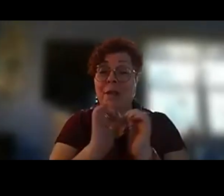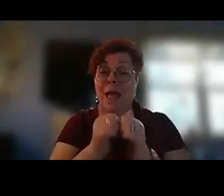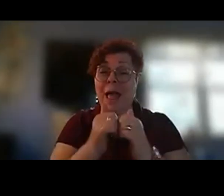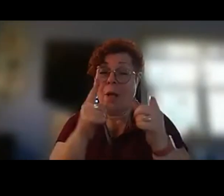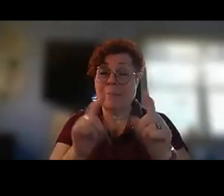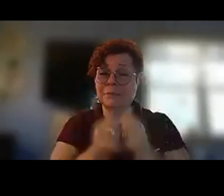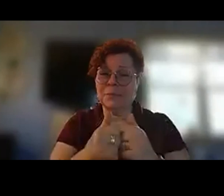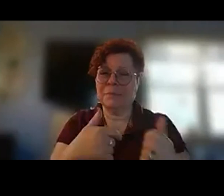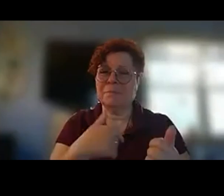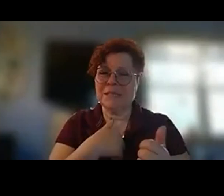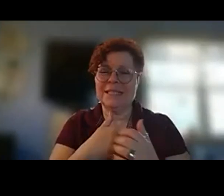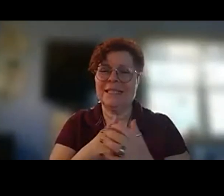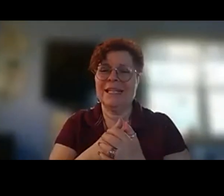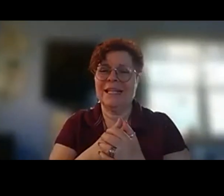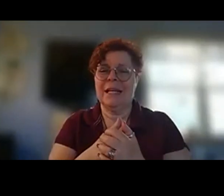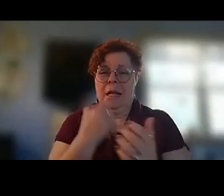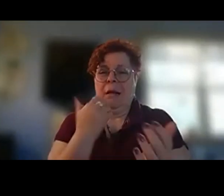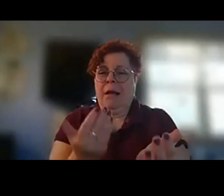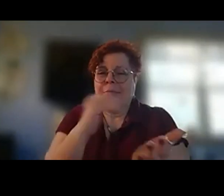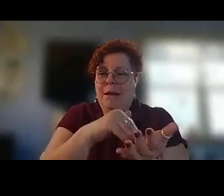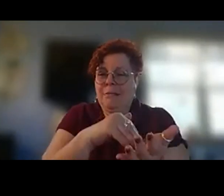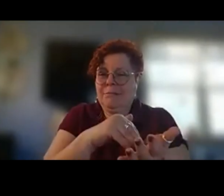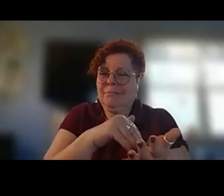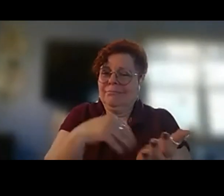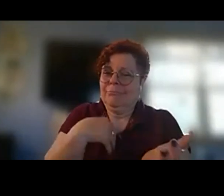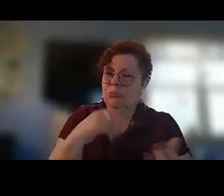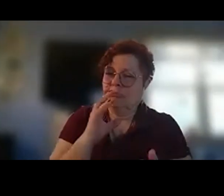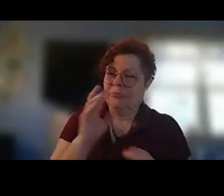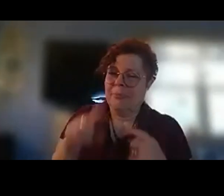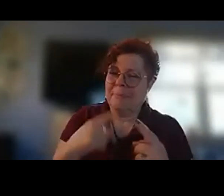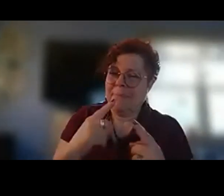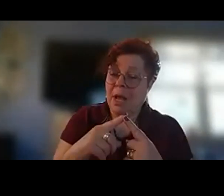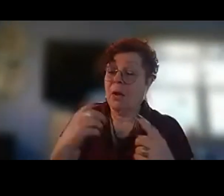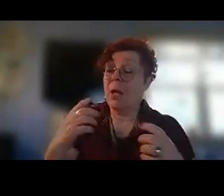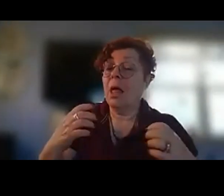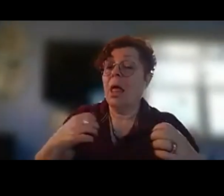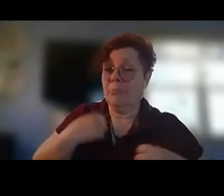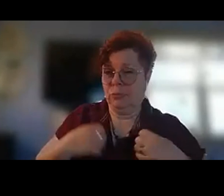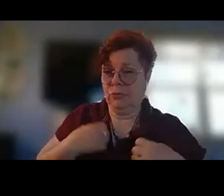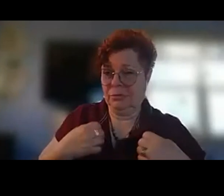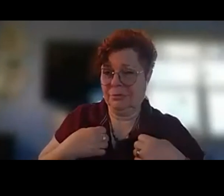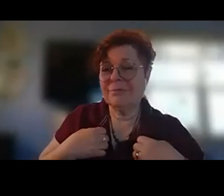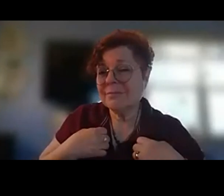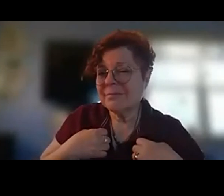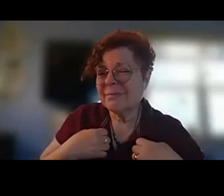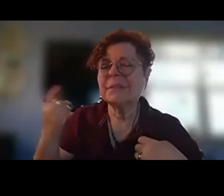is again we're talking about an emotion something that happens that